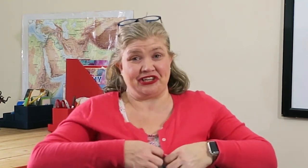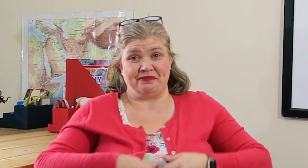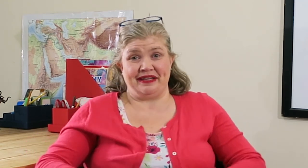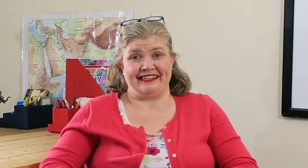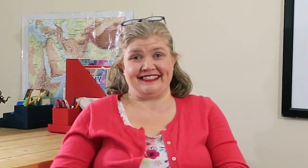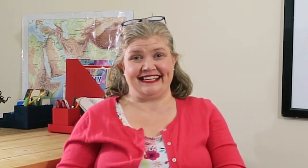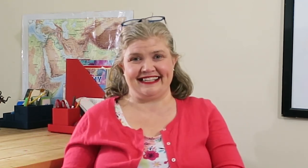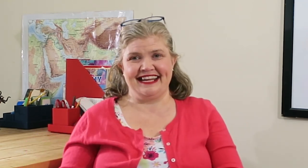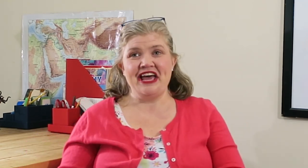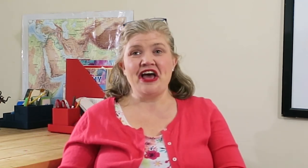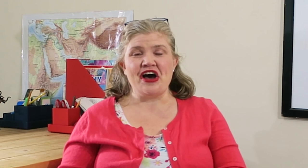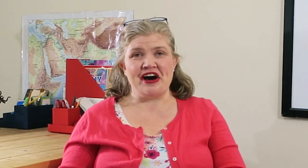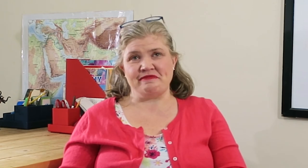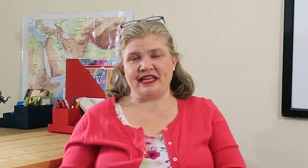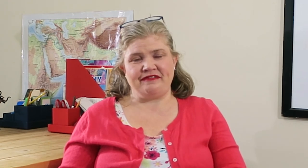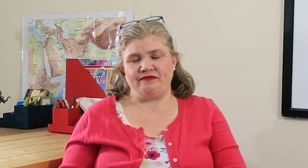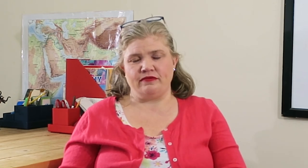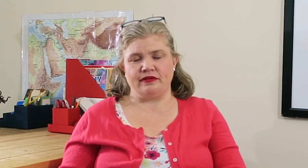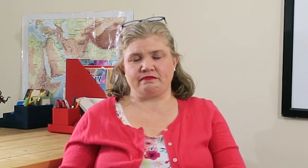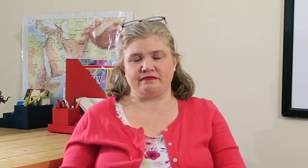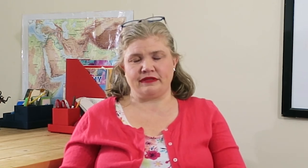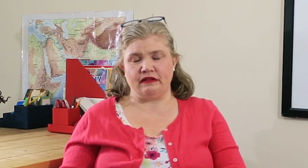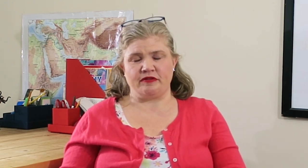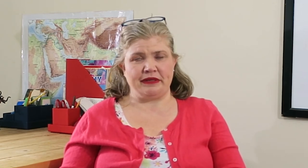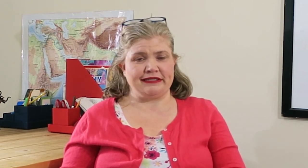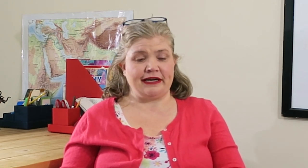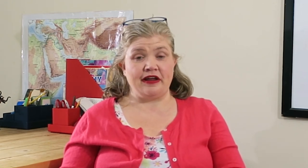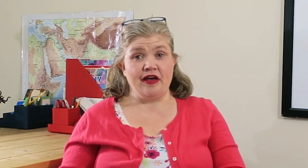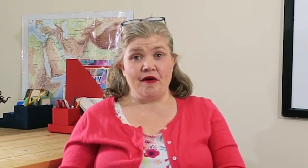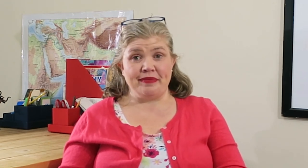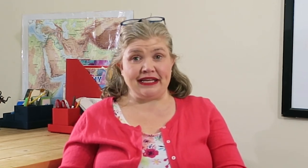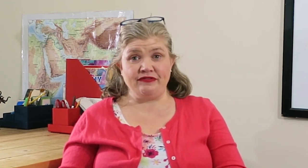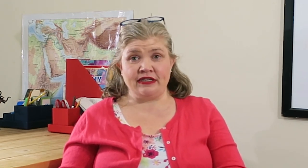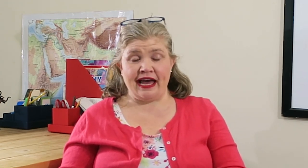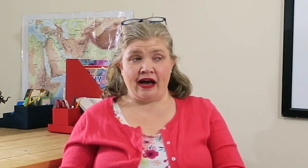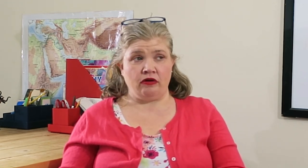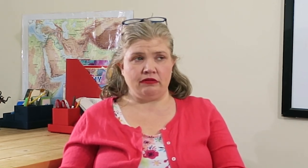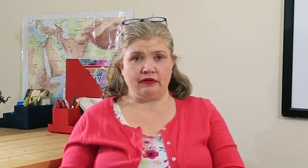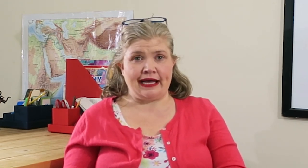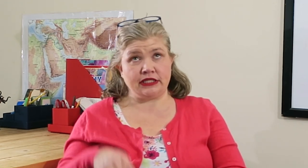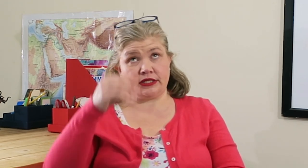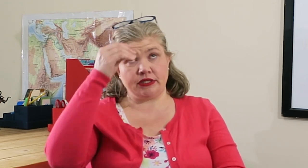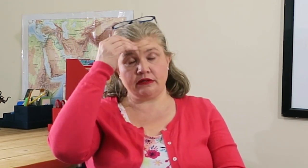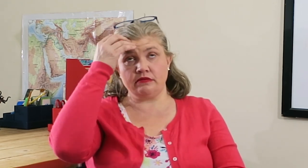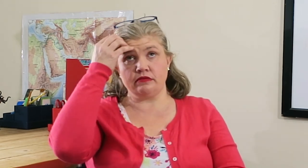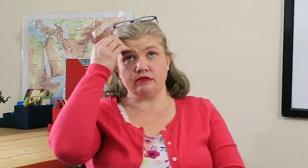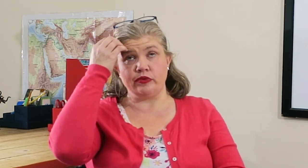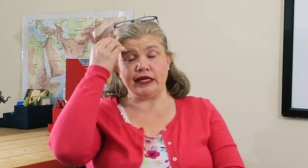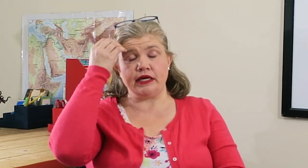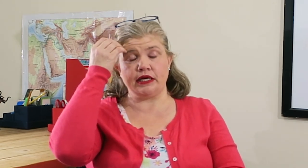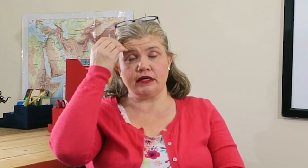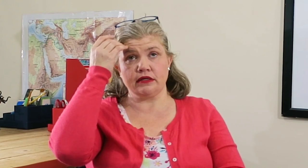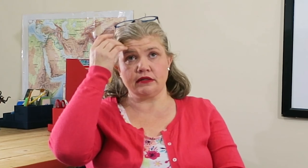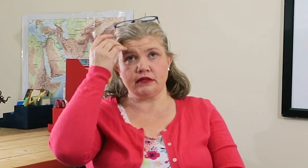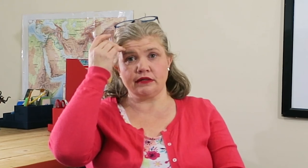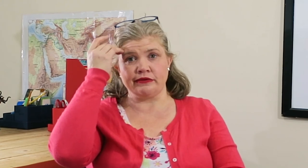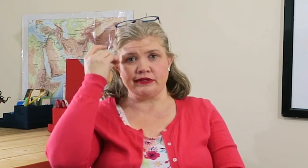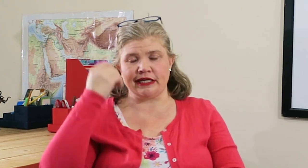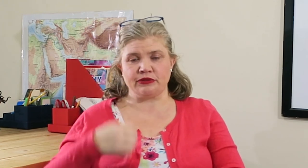go play outside. And they, they love to be outside. But even now, last week, it was last